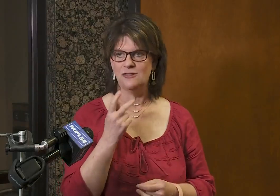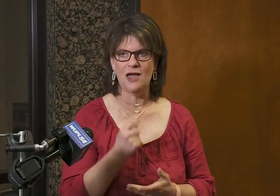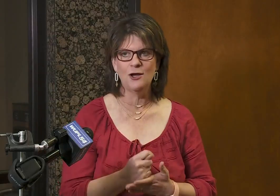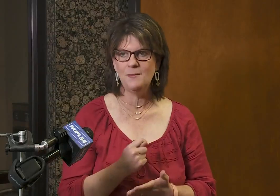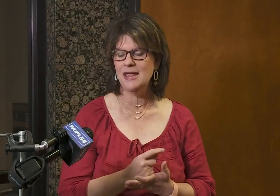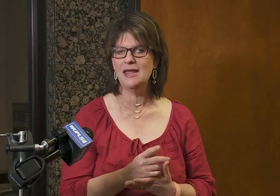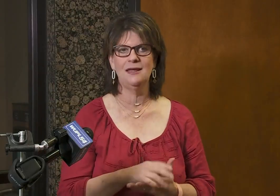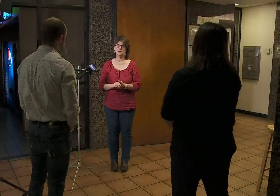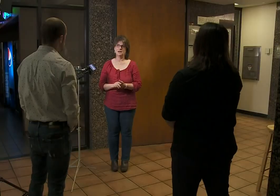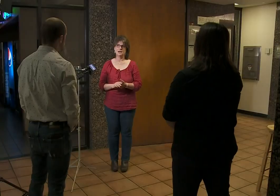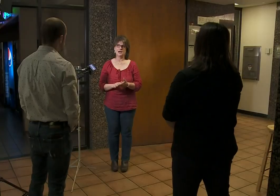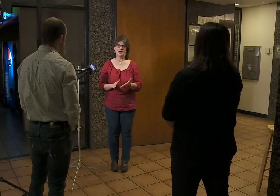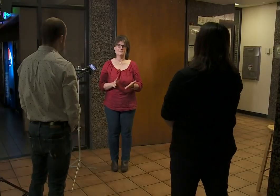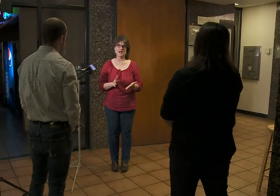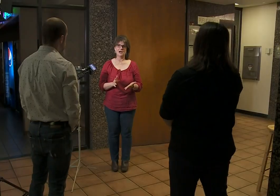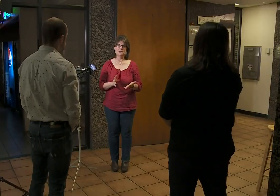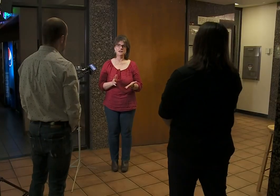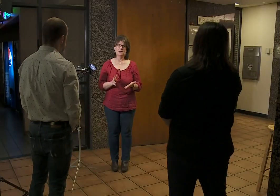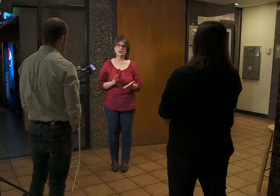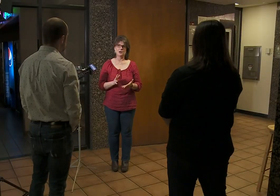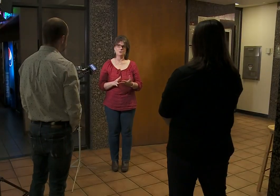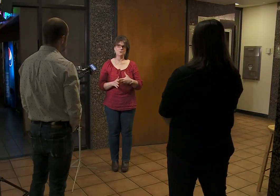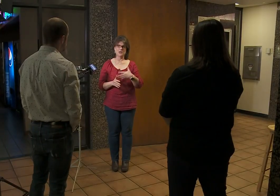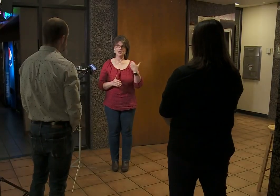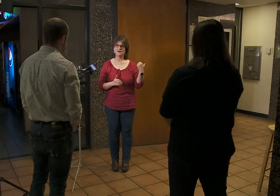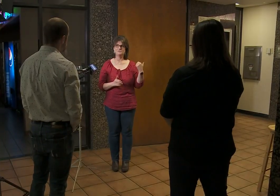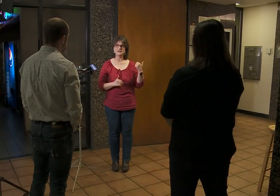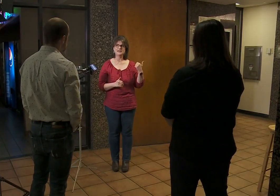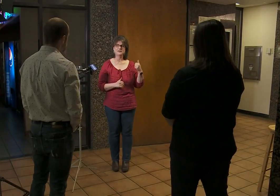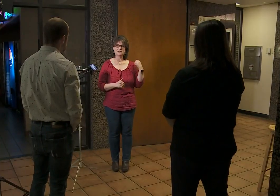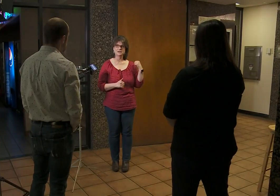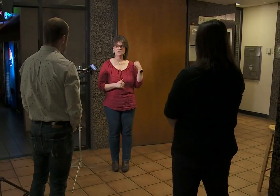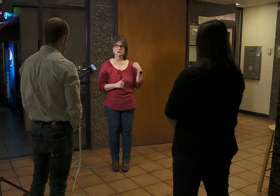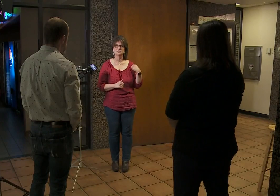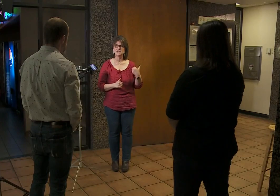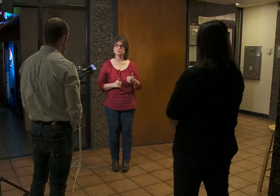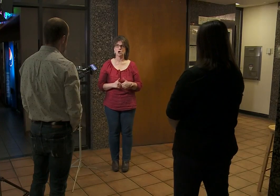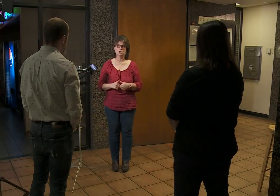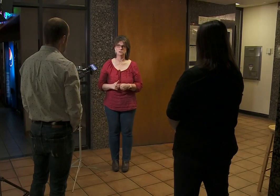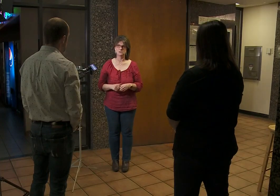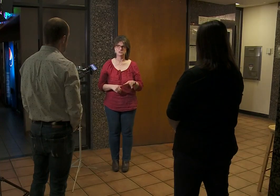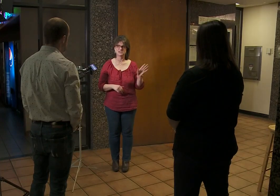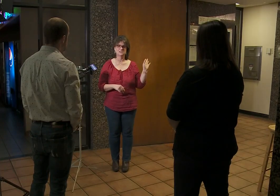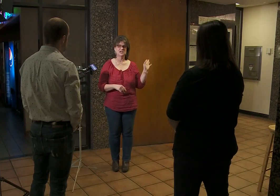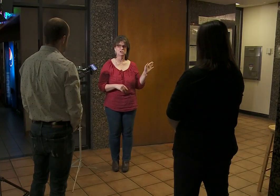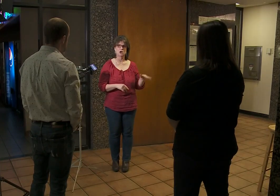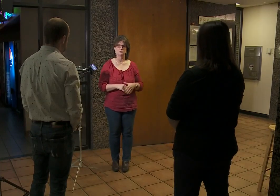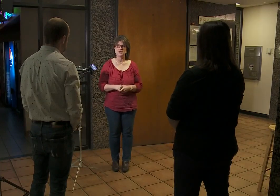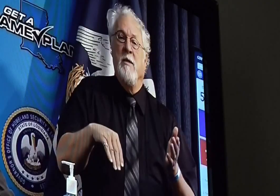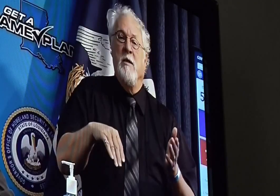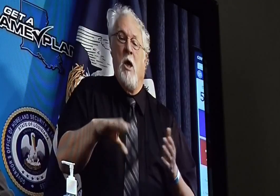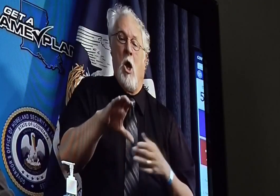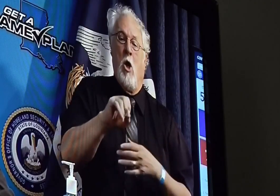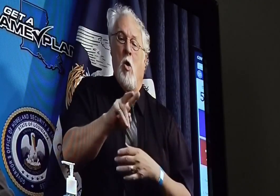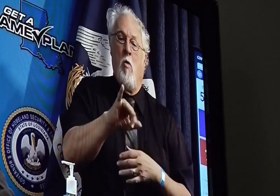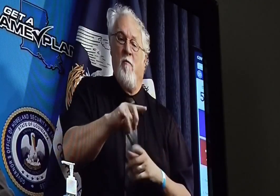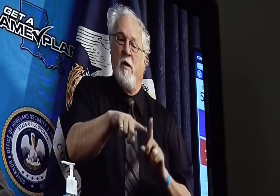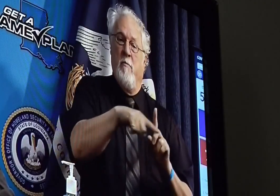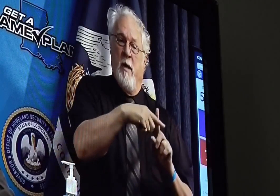therapy. As a teenager she learned sign language and got involved with the deaf community. Now as an advocate she pushes for interpreters to be